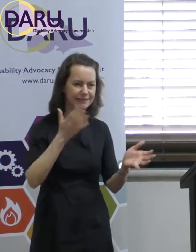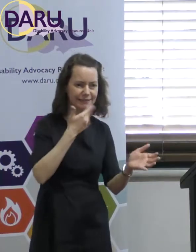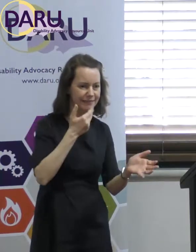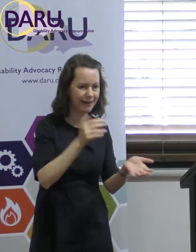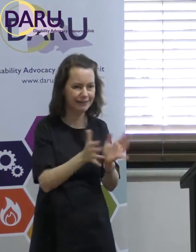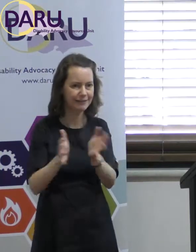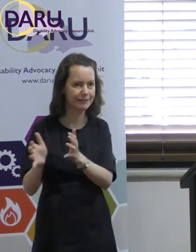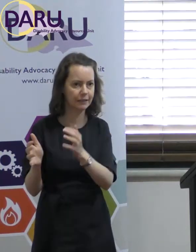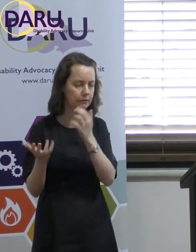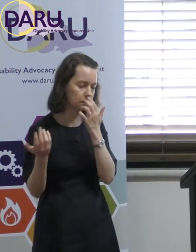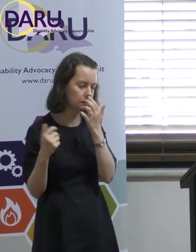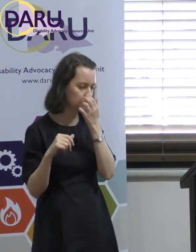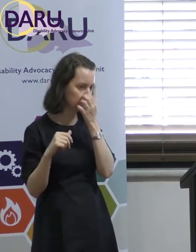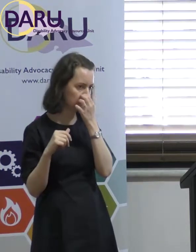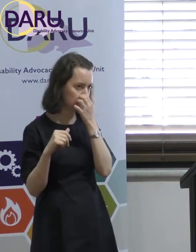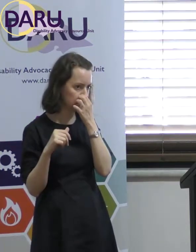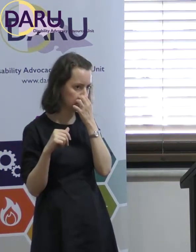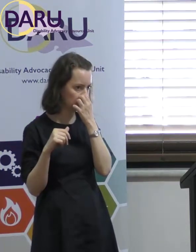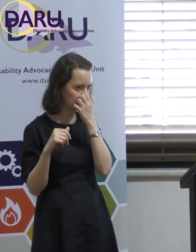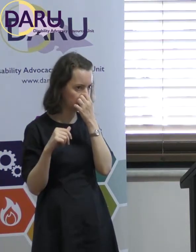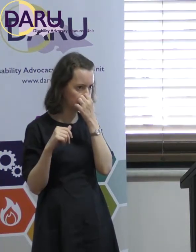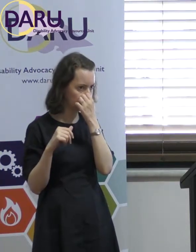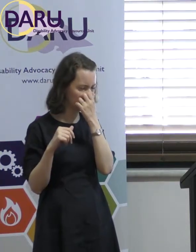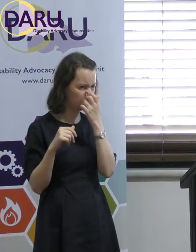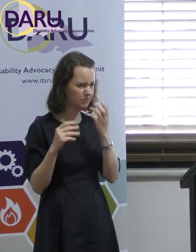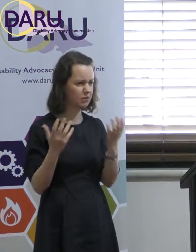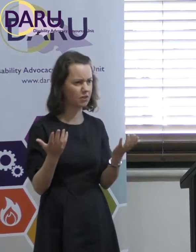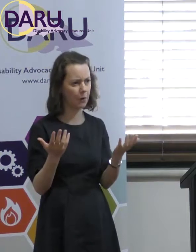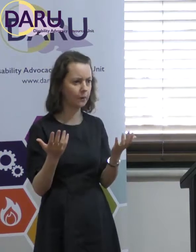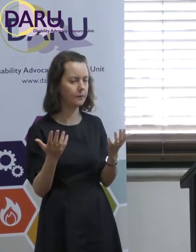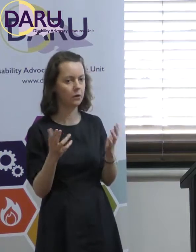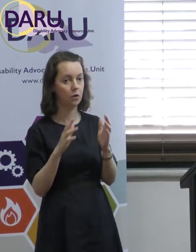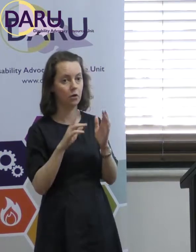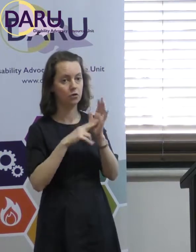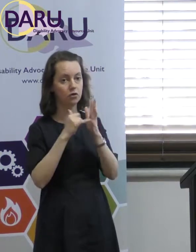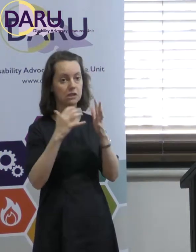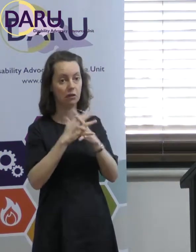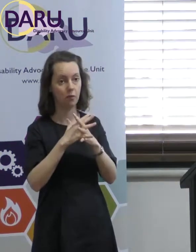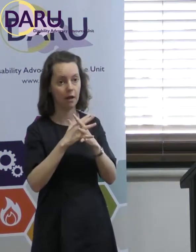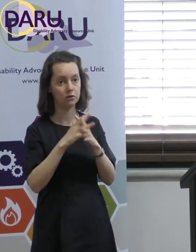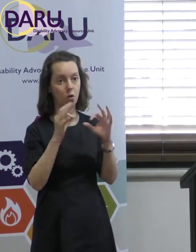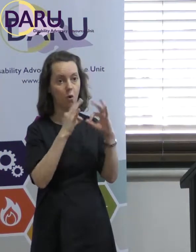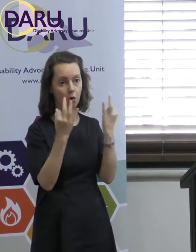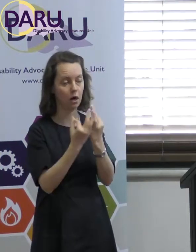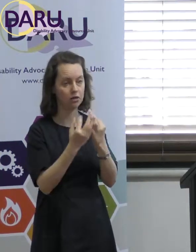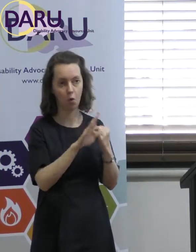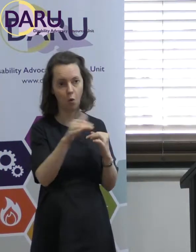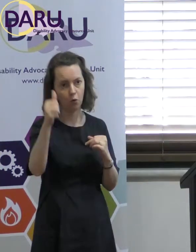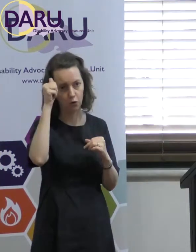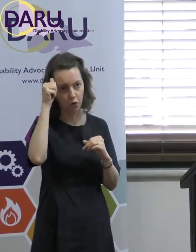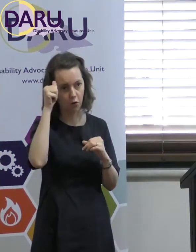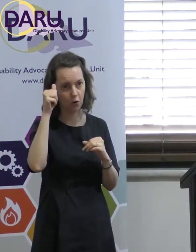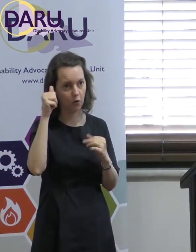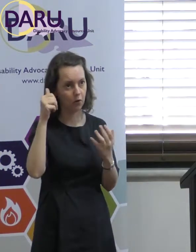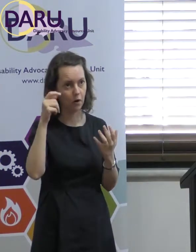continual lobbying. But, and that may, you know, I think everybody in New South Wales, in the organisations and myself, we can't actually